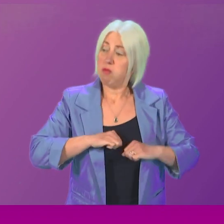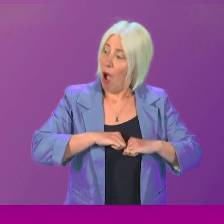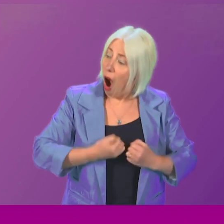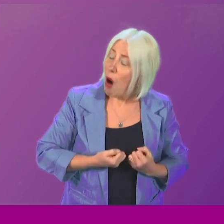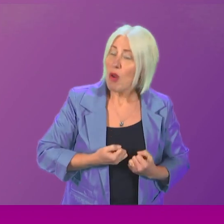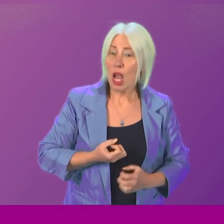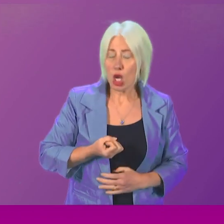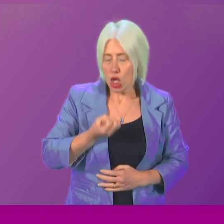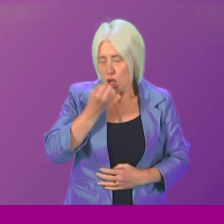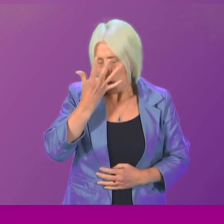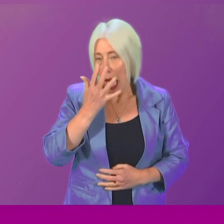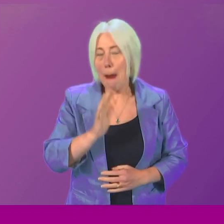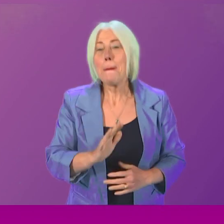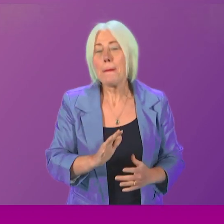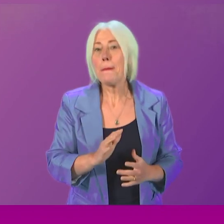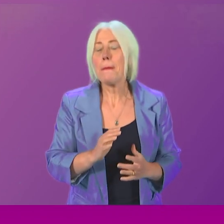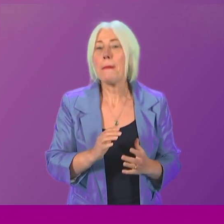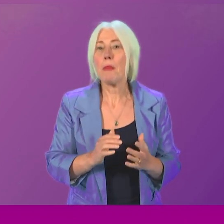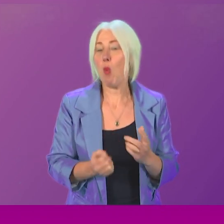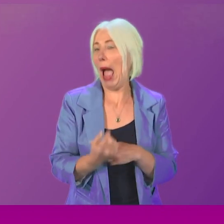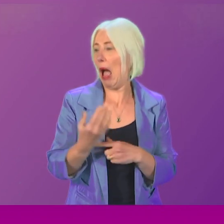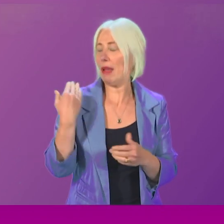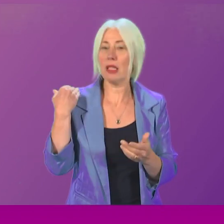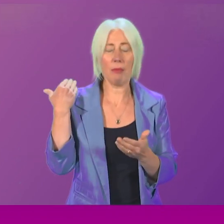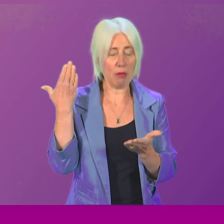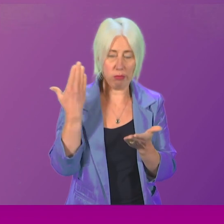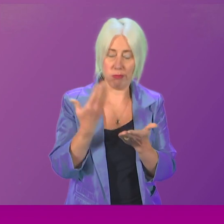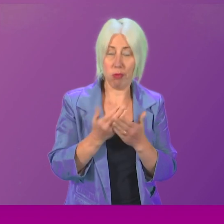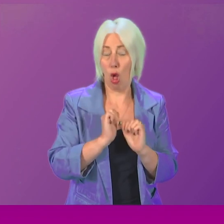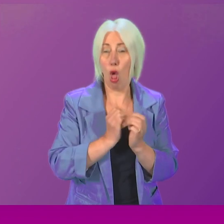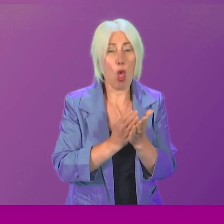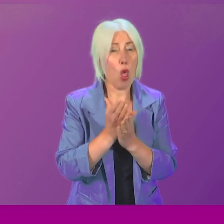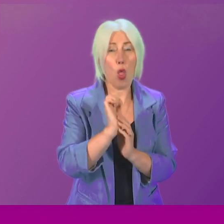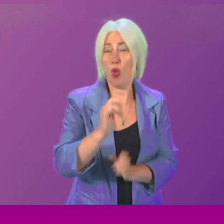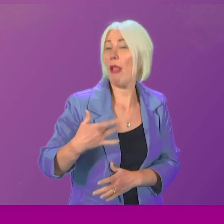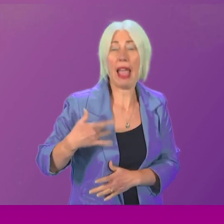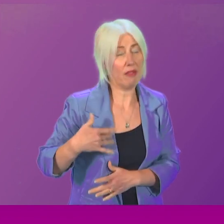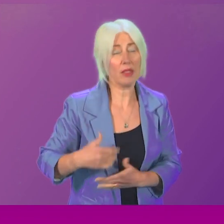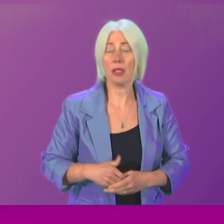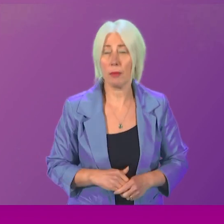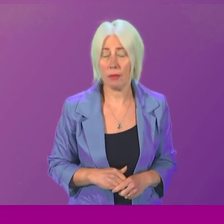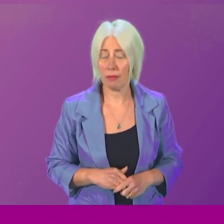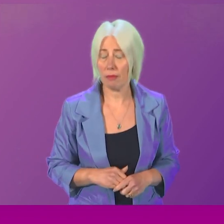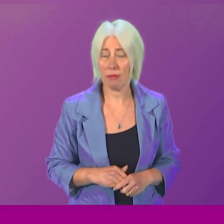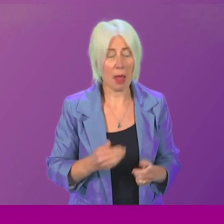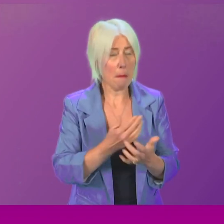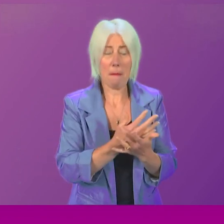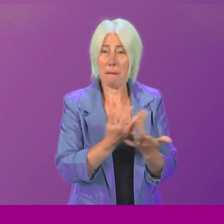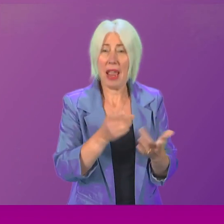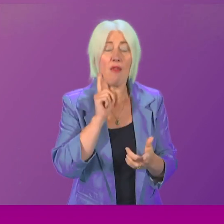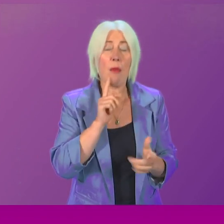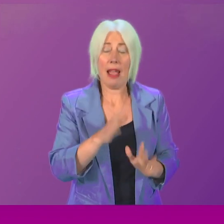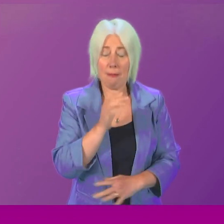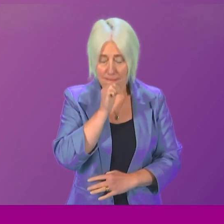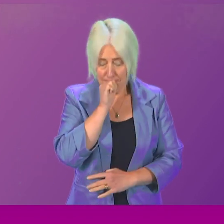of what happened has been a constant throughout their lives. And many have had to bear this trauma in